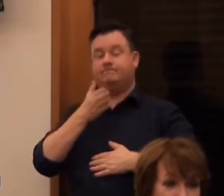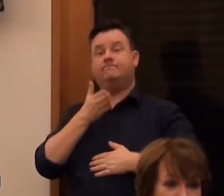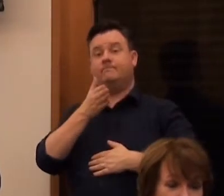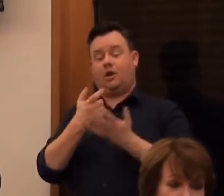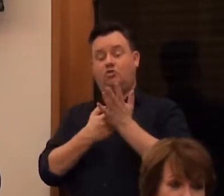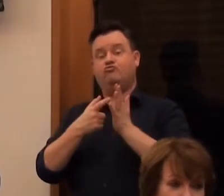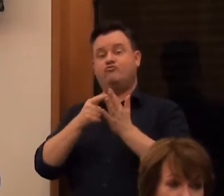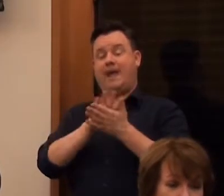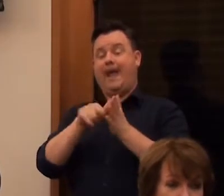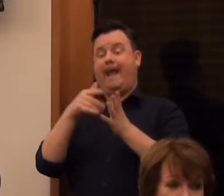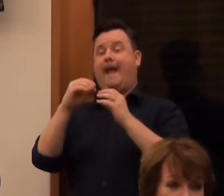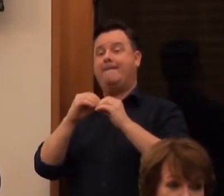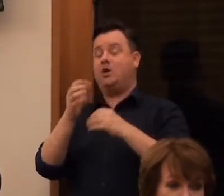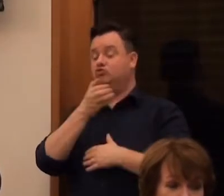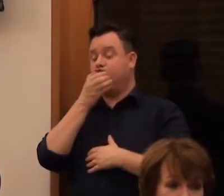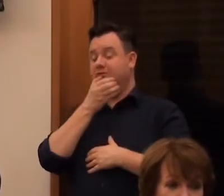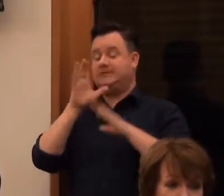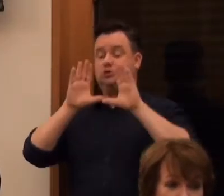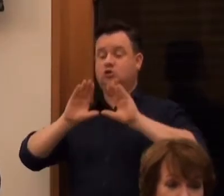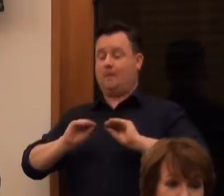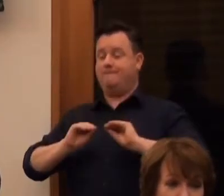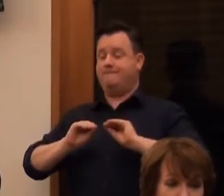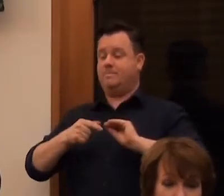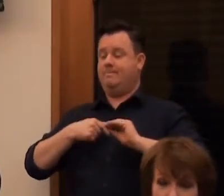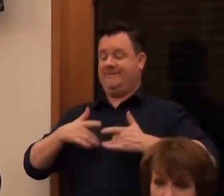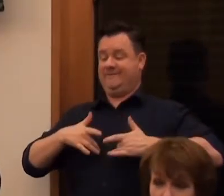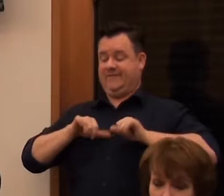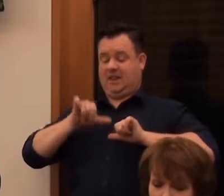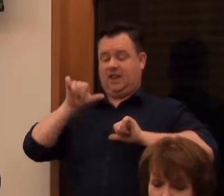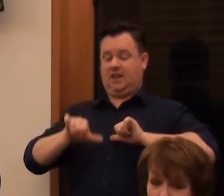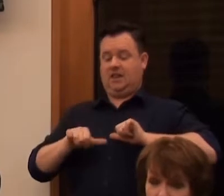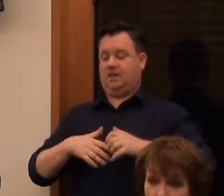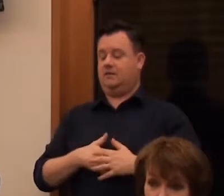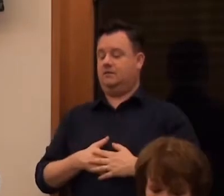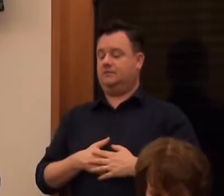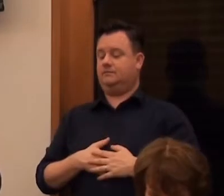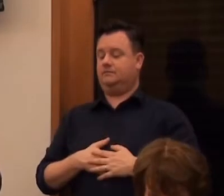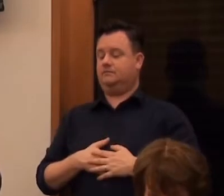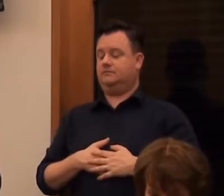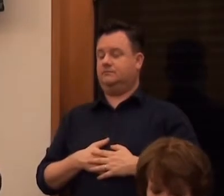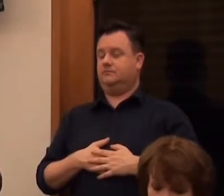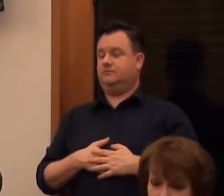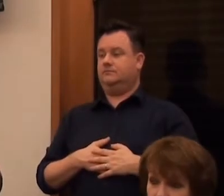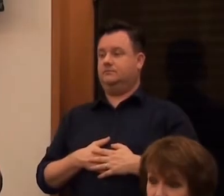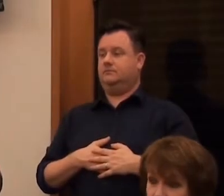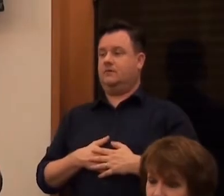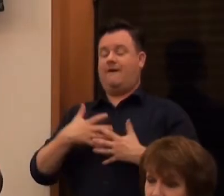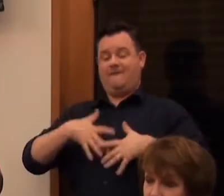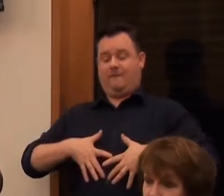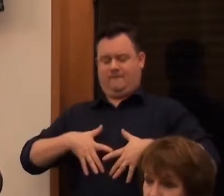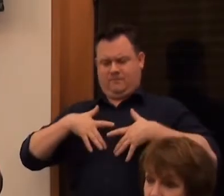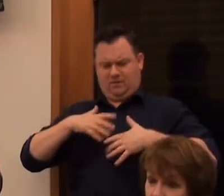rehab. I stopped drinking. But I kind of felt afterwards this kind of really quite bodily